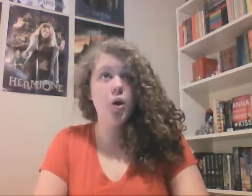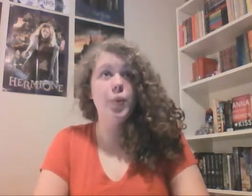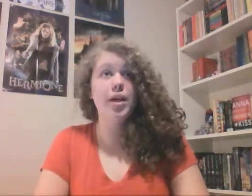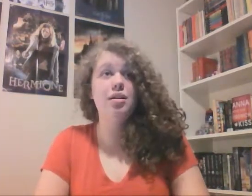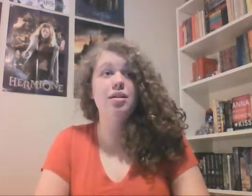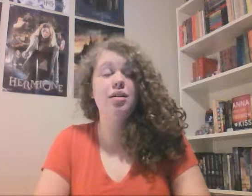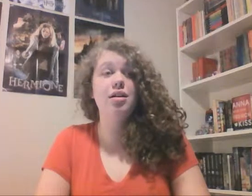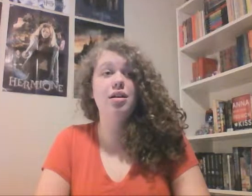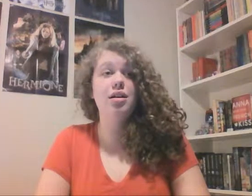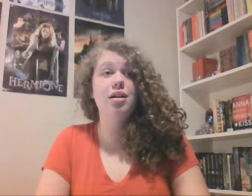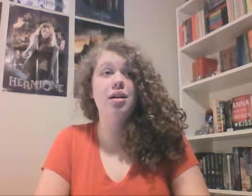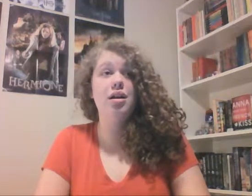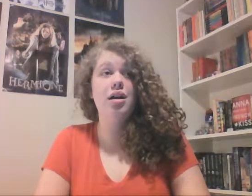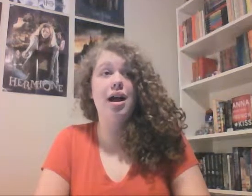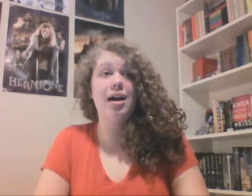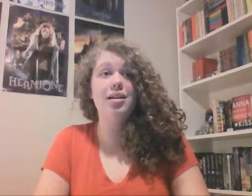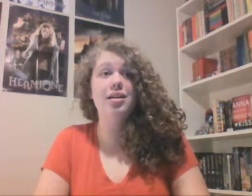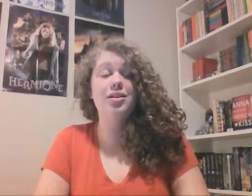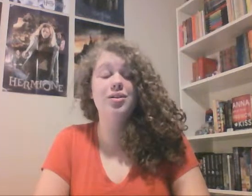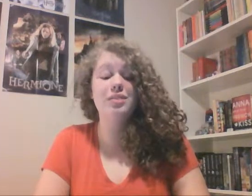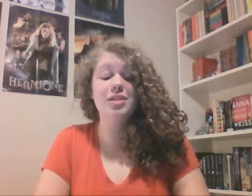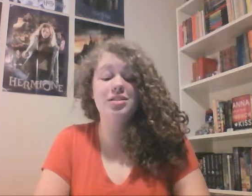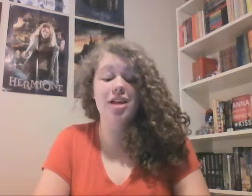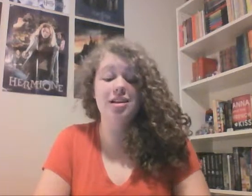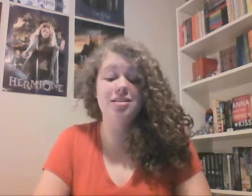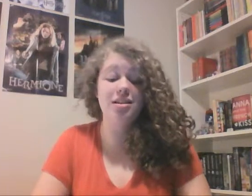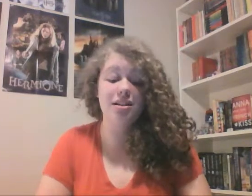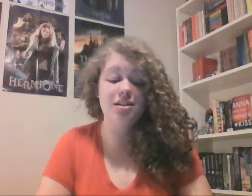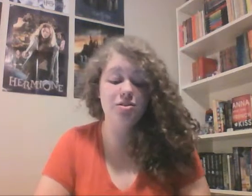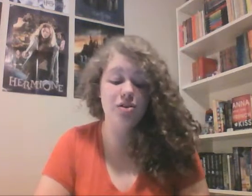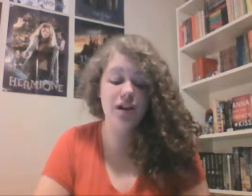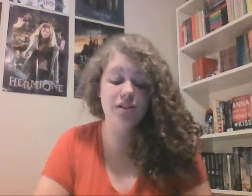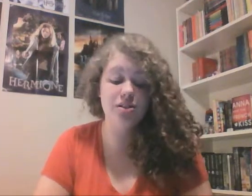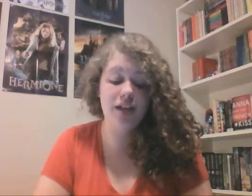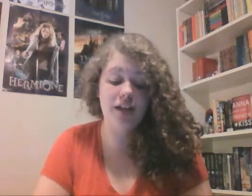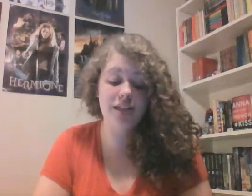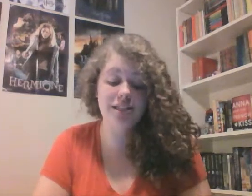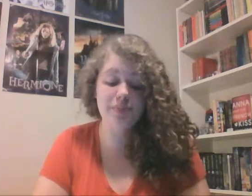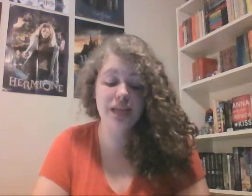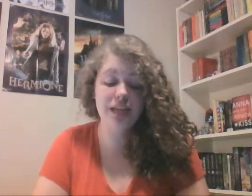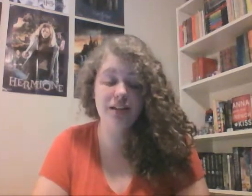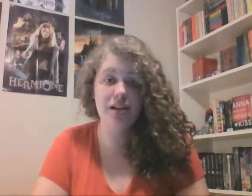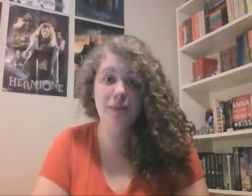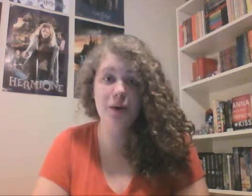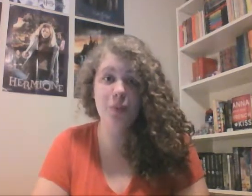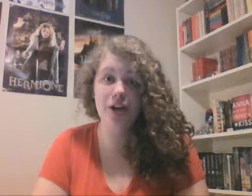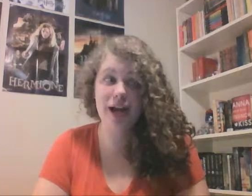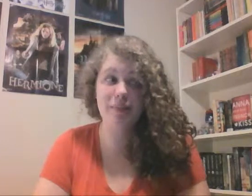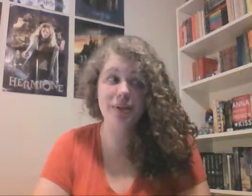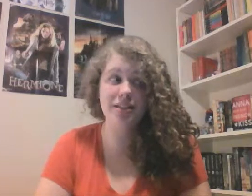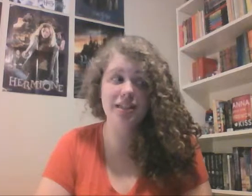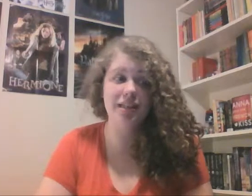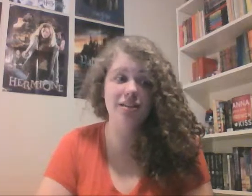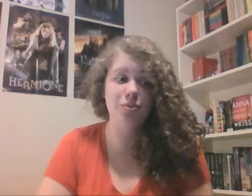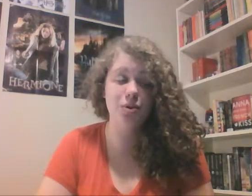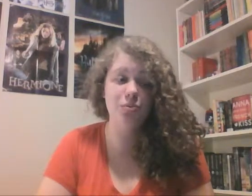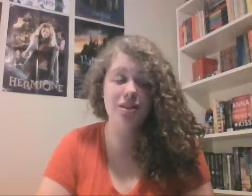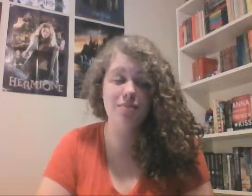When Alec goes up to Jace and he's trying to like explain about what happened in the room with the